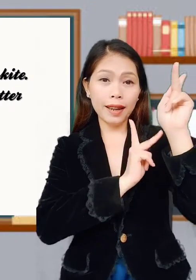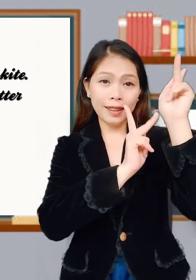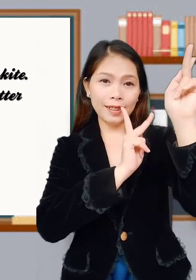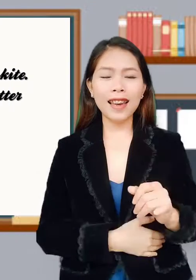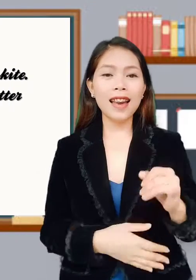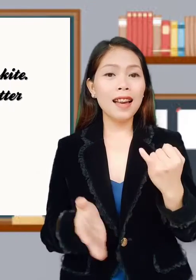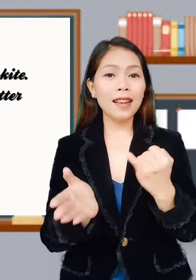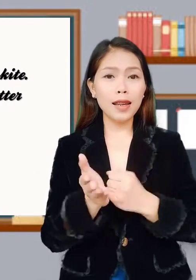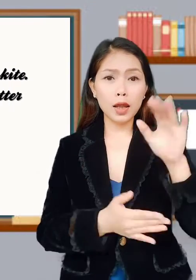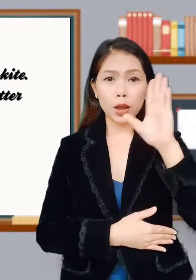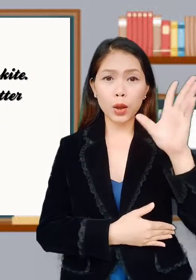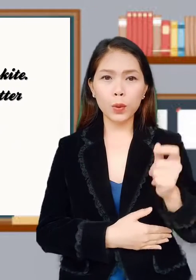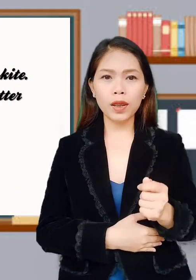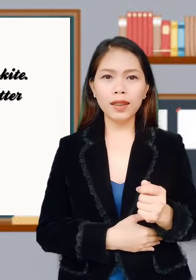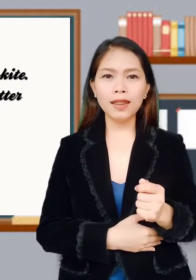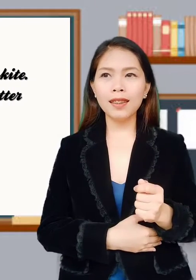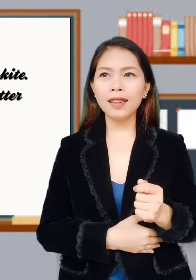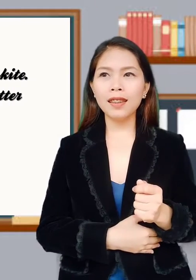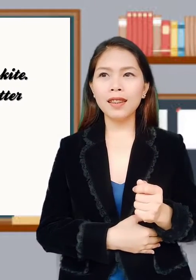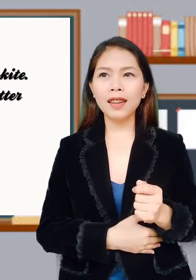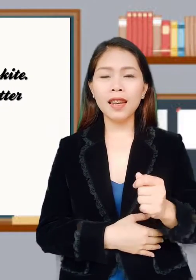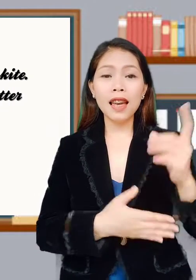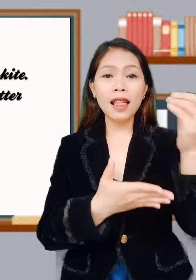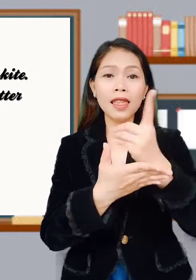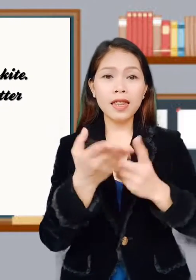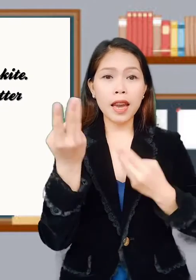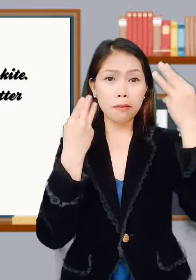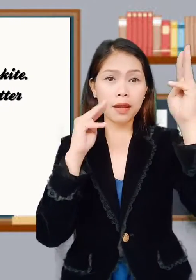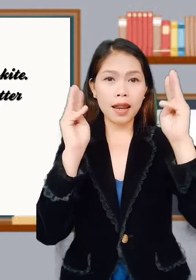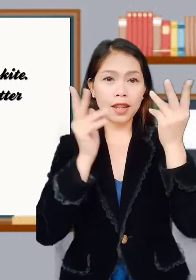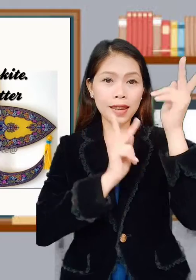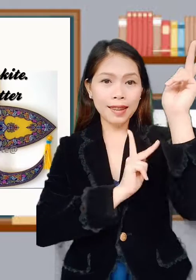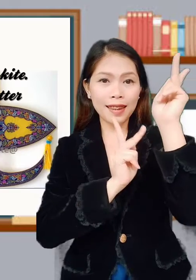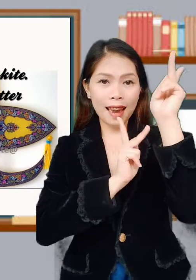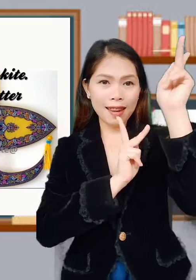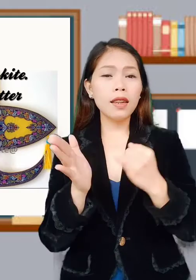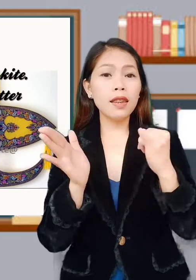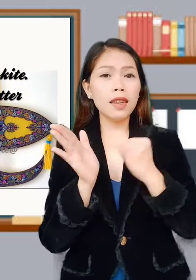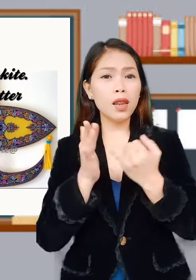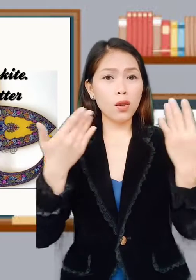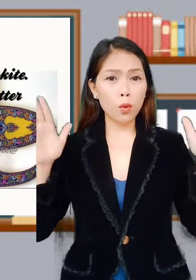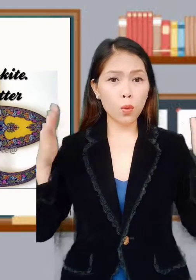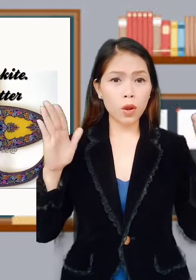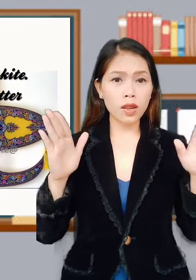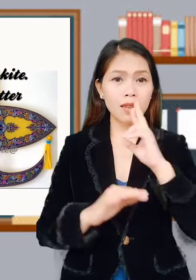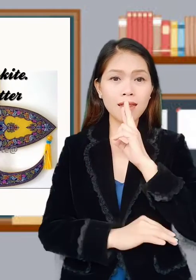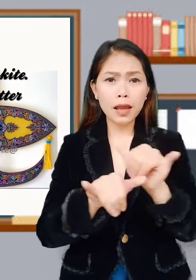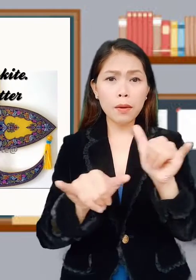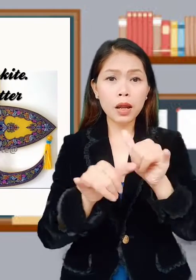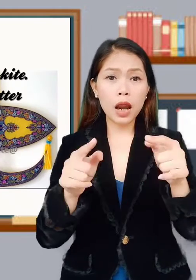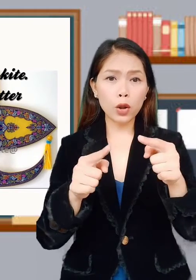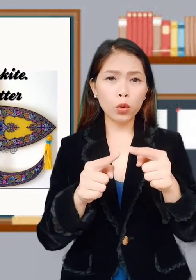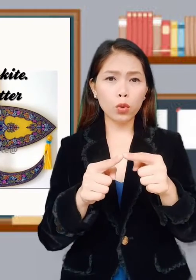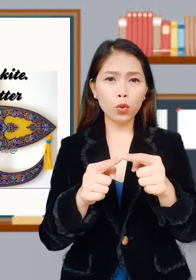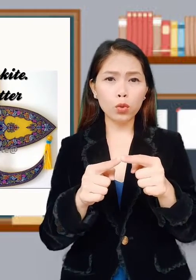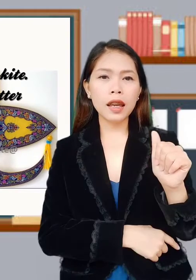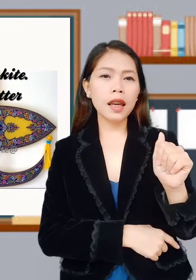One kite is a uniquely designed Malaysian kite. Its wings are similar to